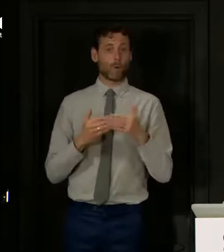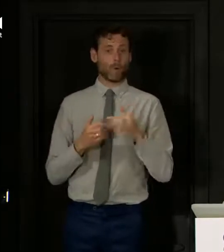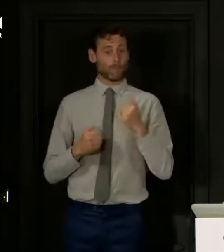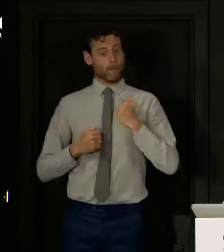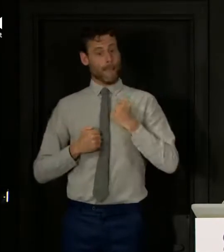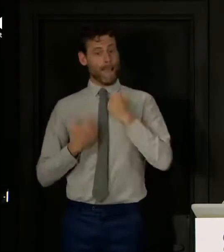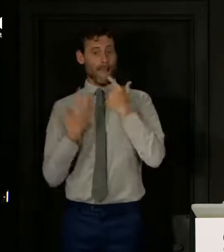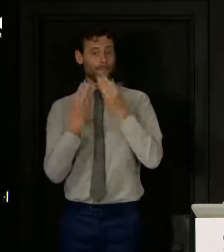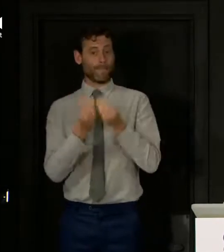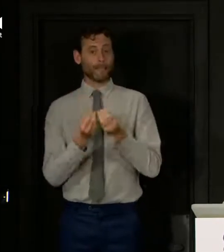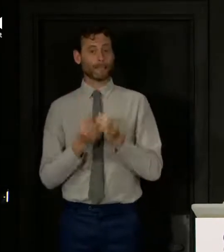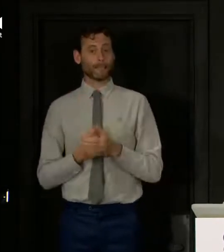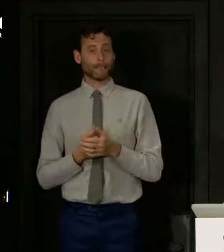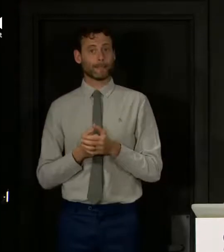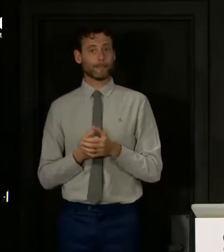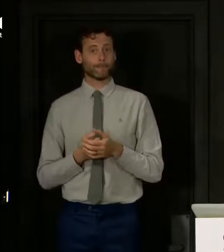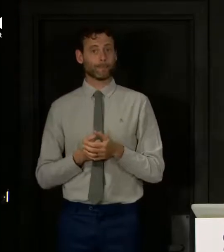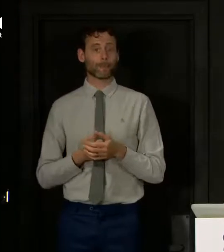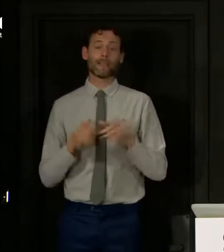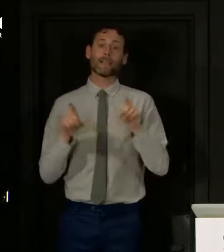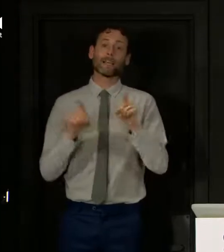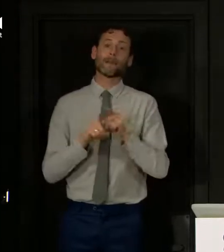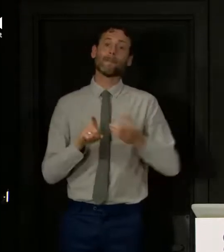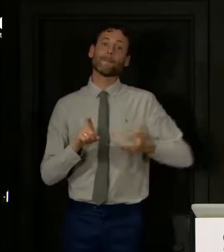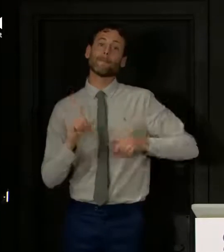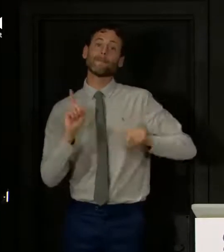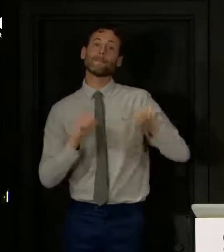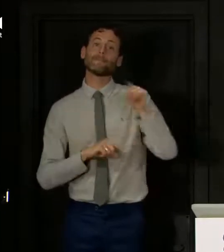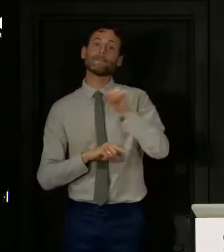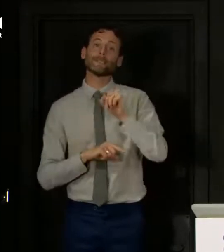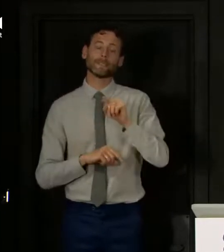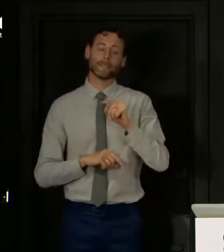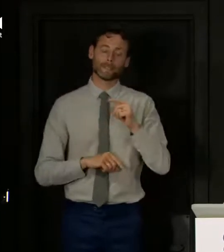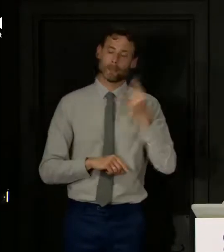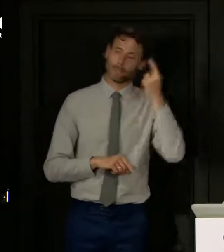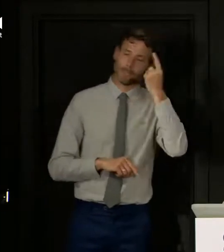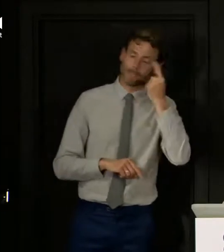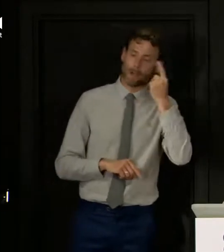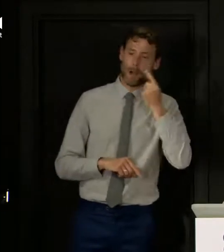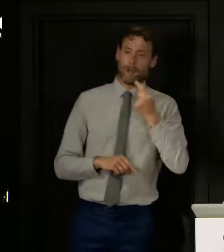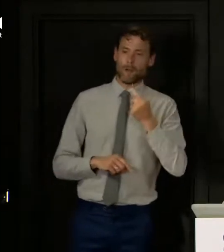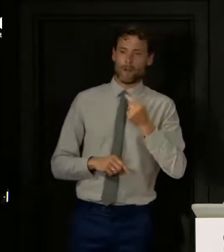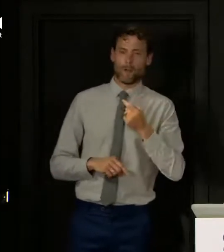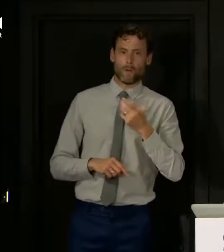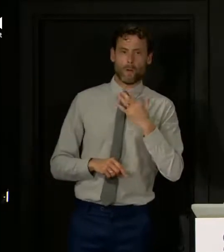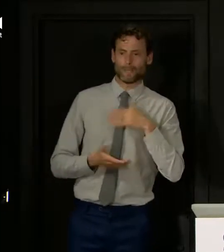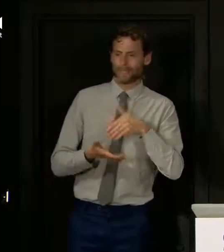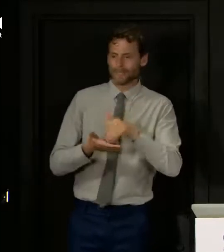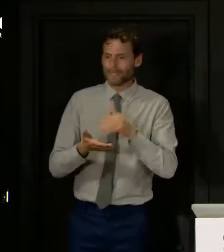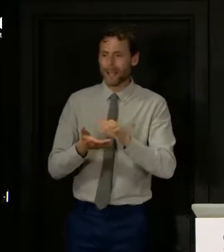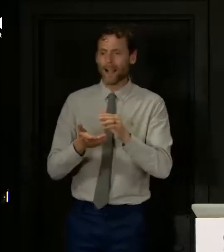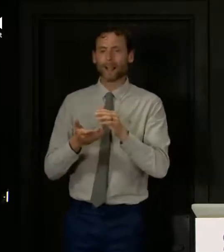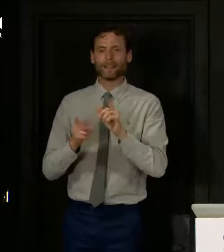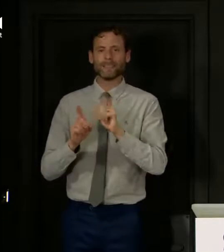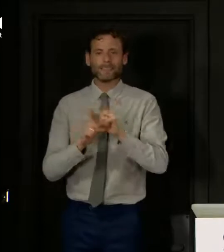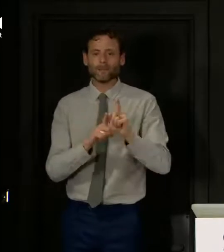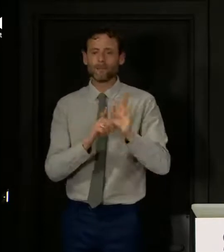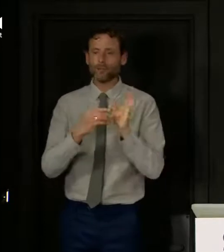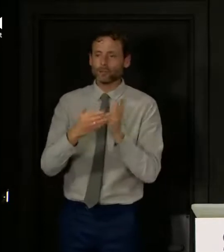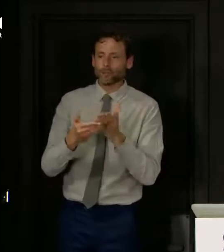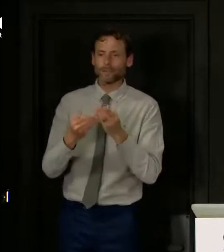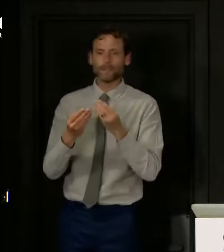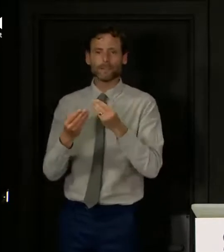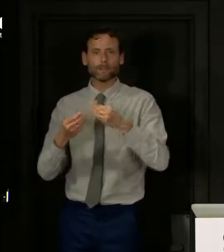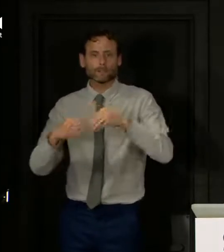my advice. And similarly for businesses who are perhaps, you know, looking to sell goods and services to people, again,